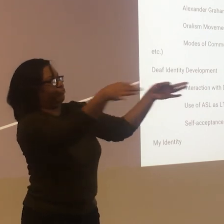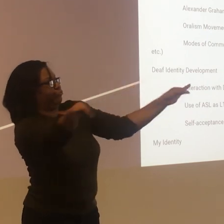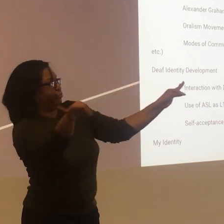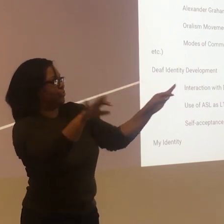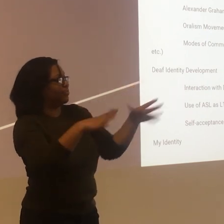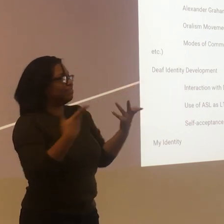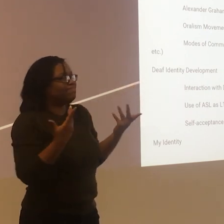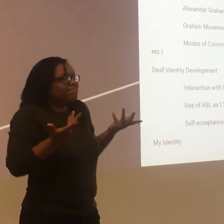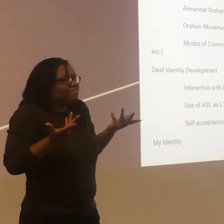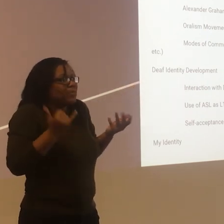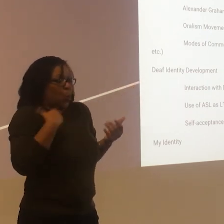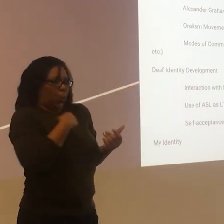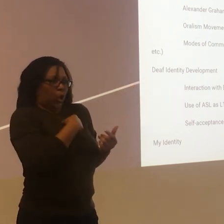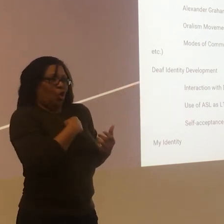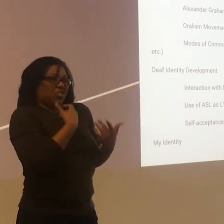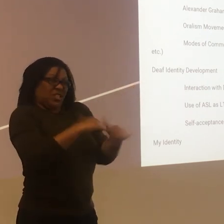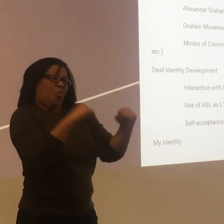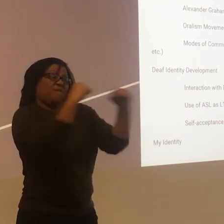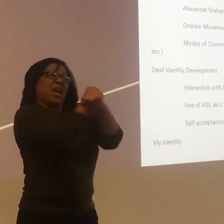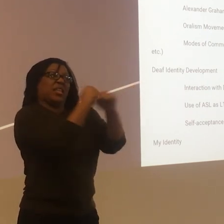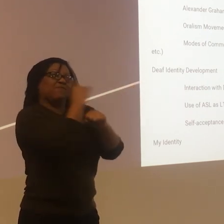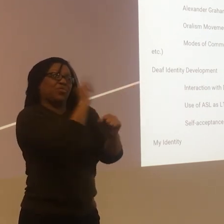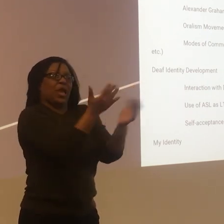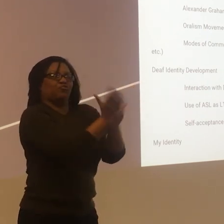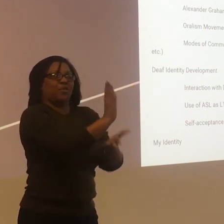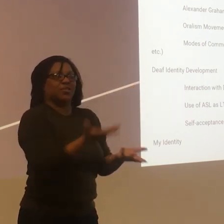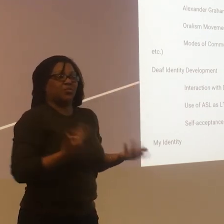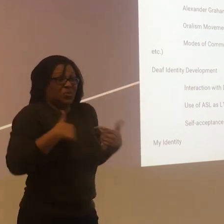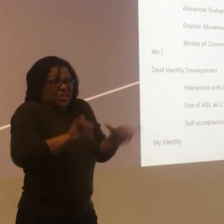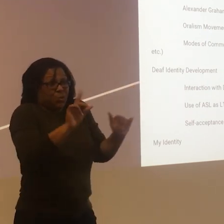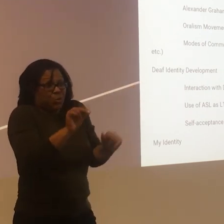any perfect way to get it accessible. We're still fighting for that, right?